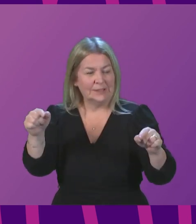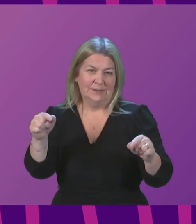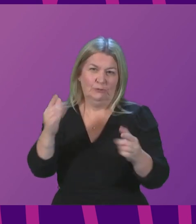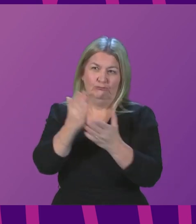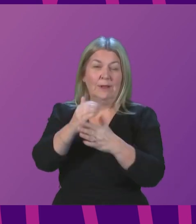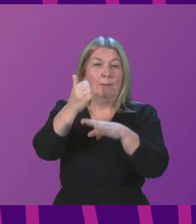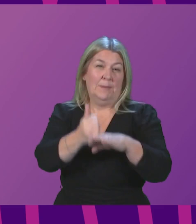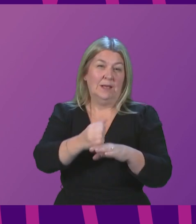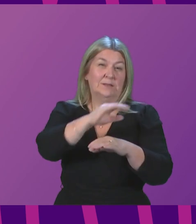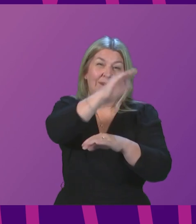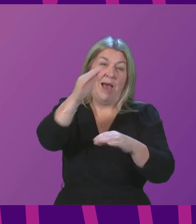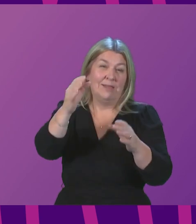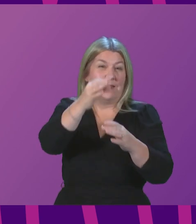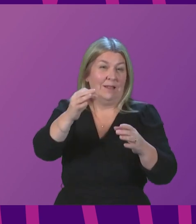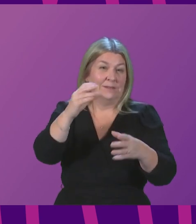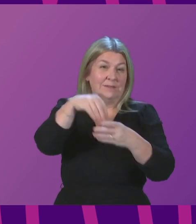Ariane Burgess.